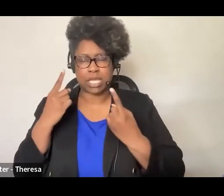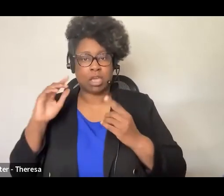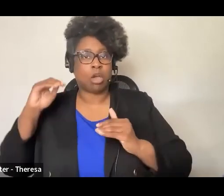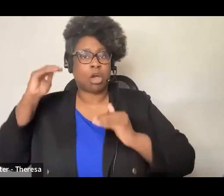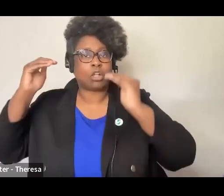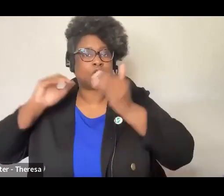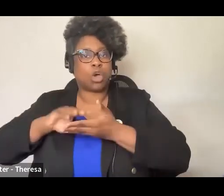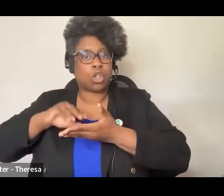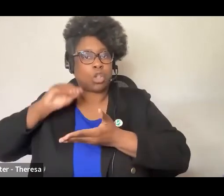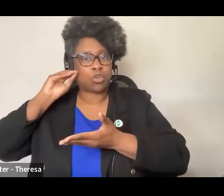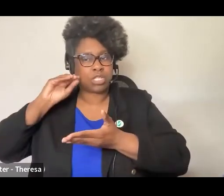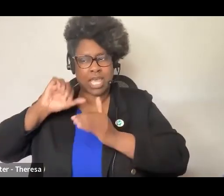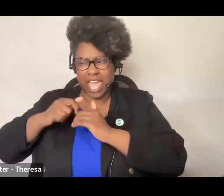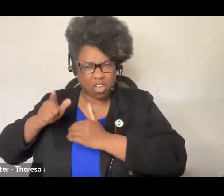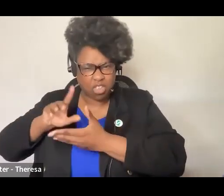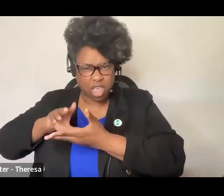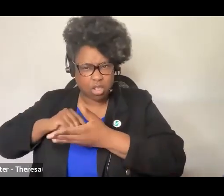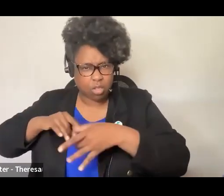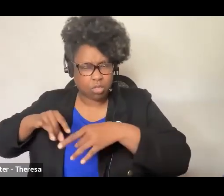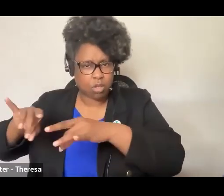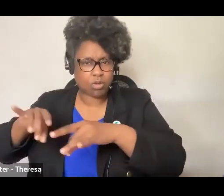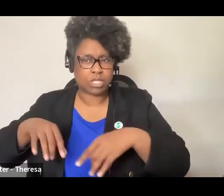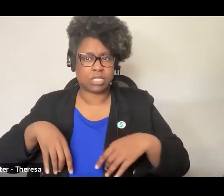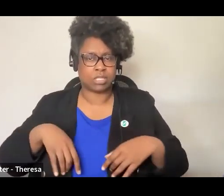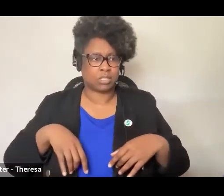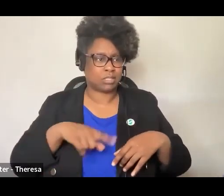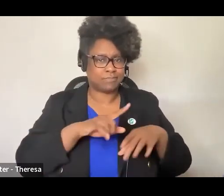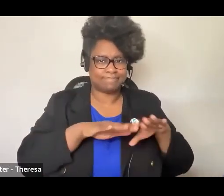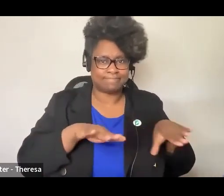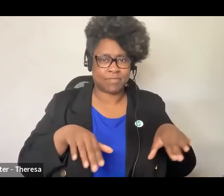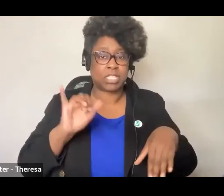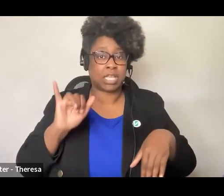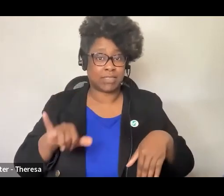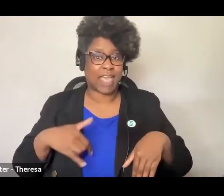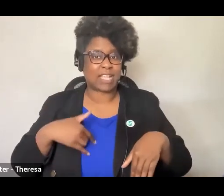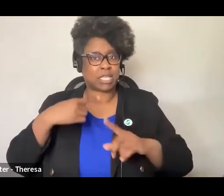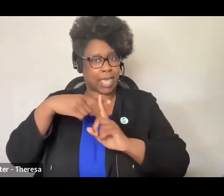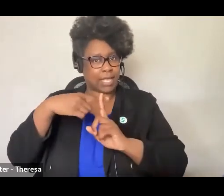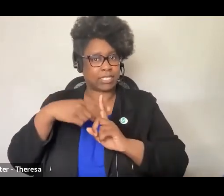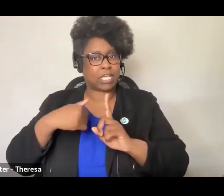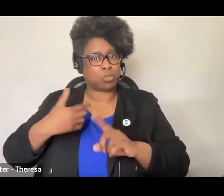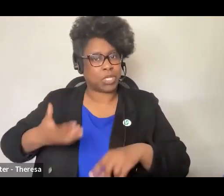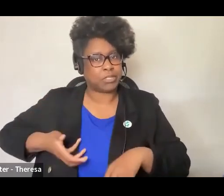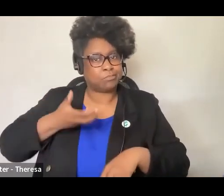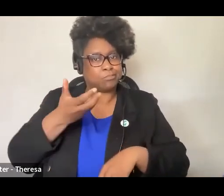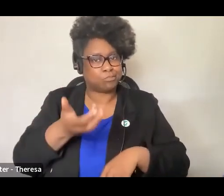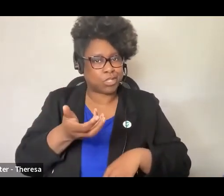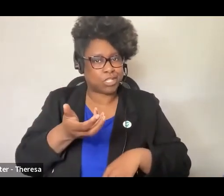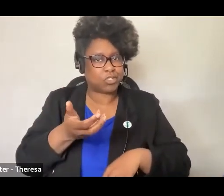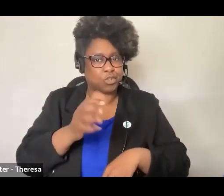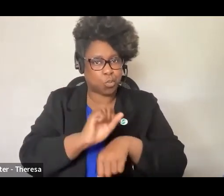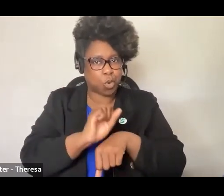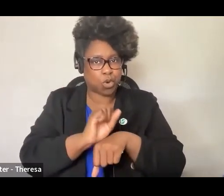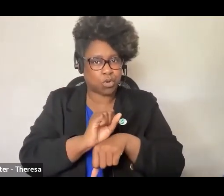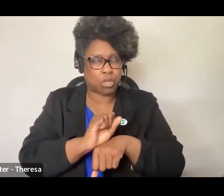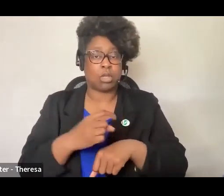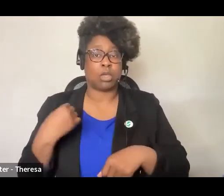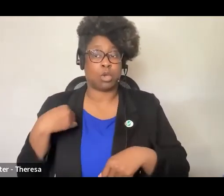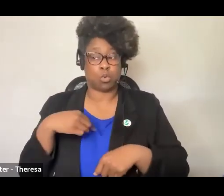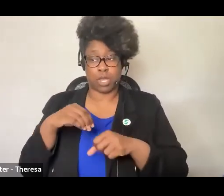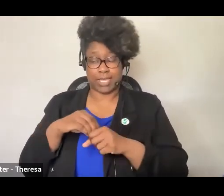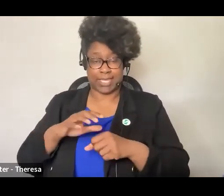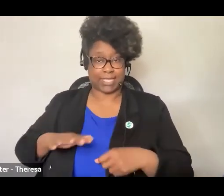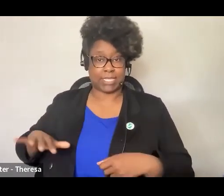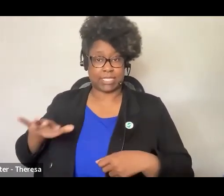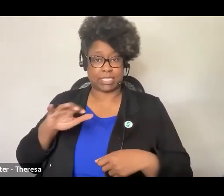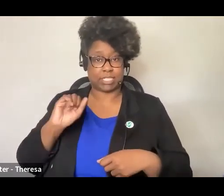how, you know, young people learn and so on. So I think that that's an asset that we bring to that work even though we exist in a space where